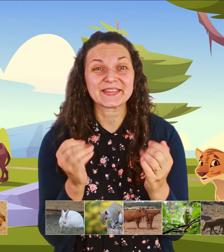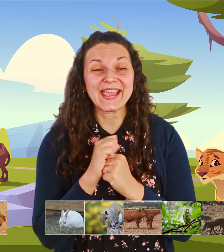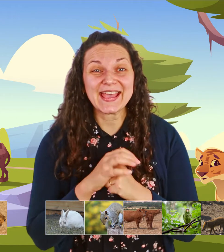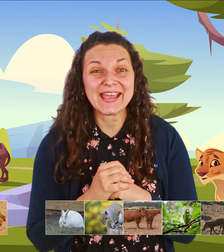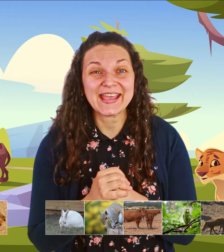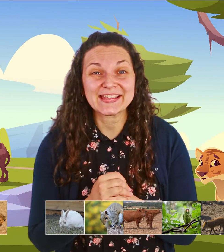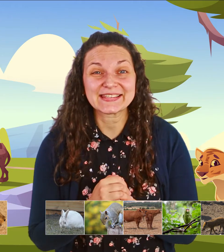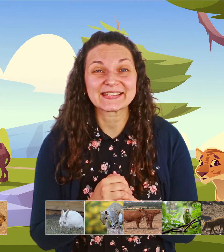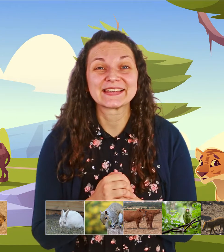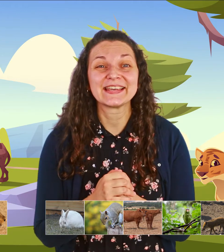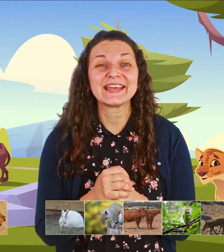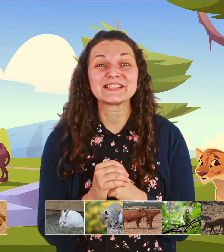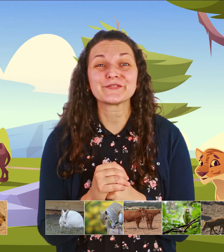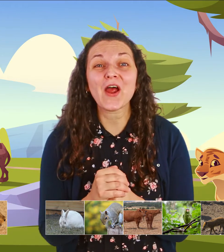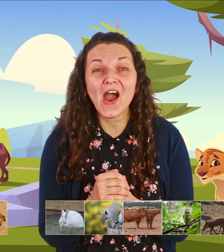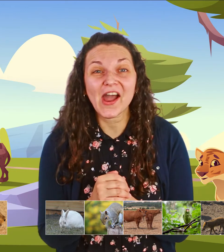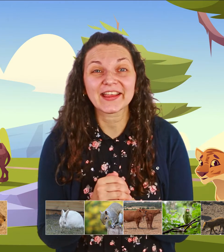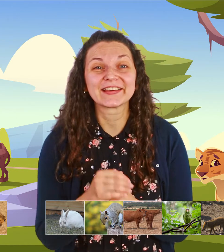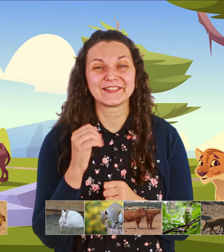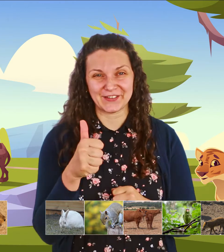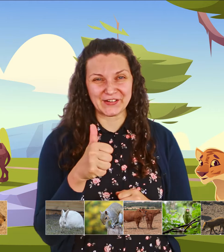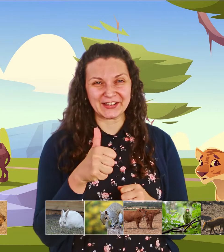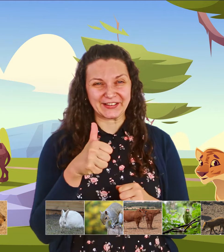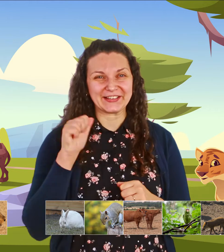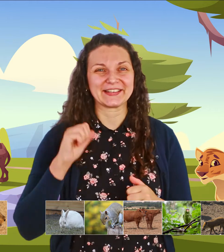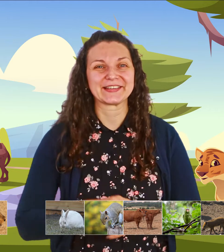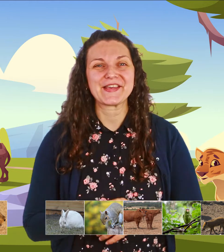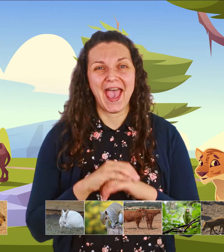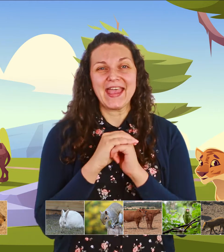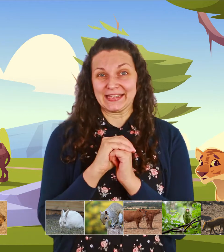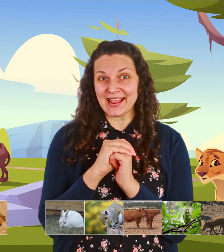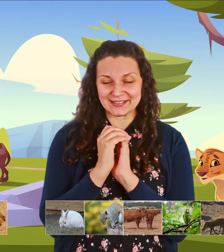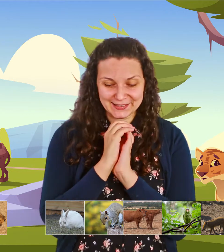yes it's the frog very good next yes